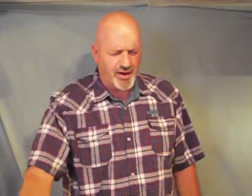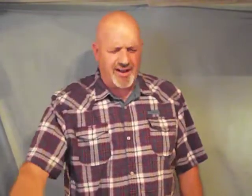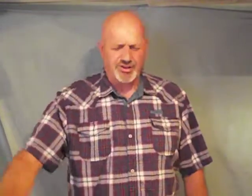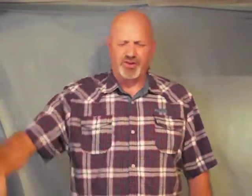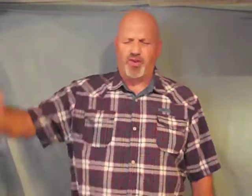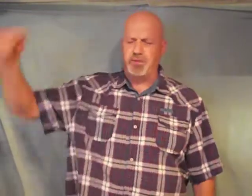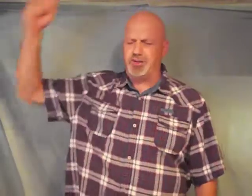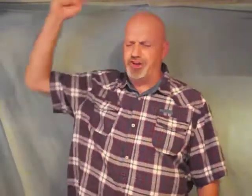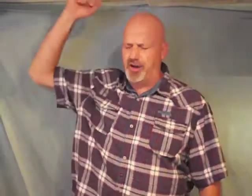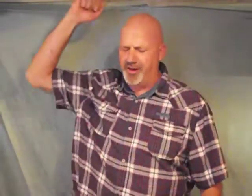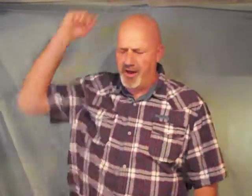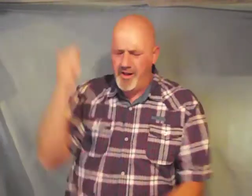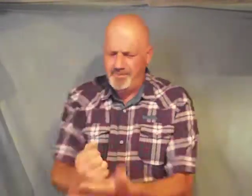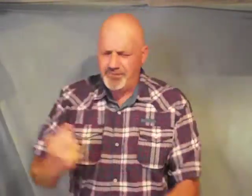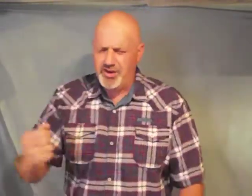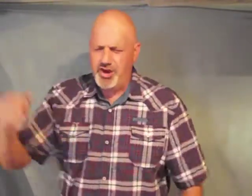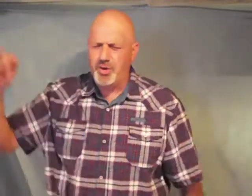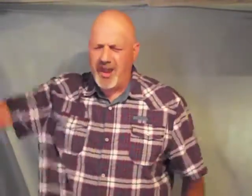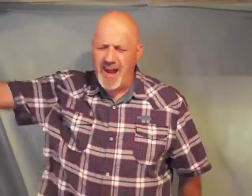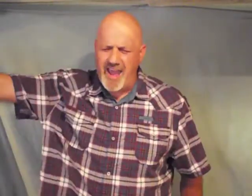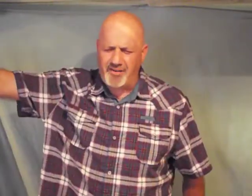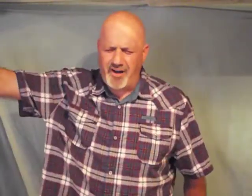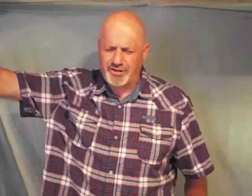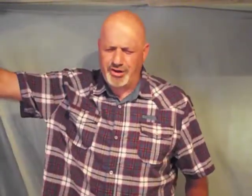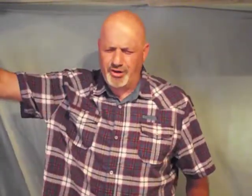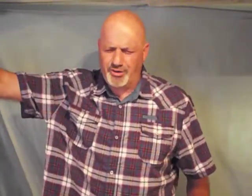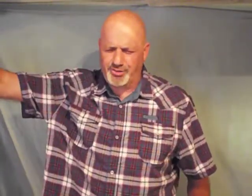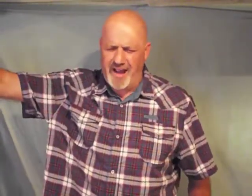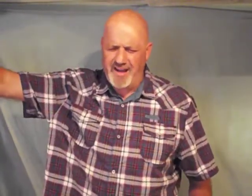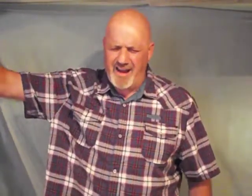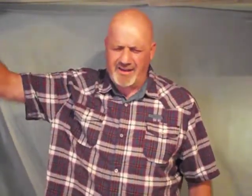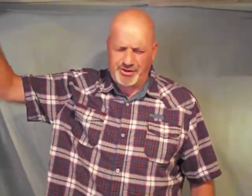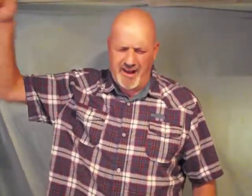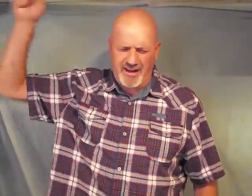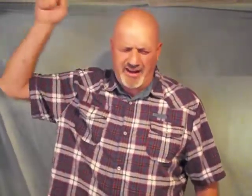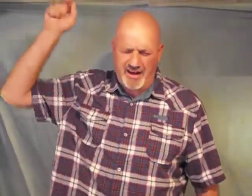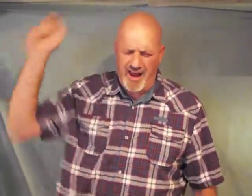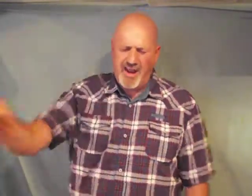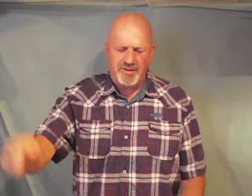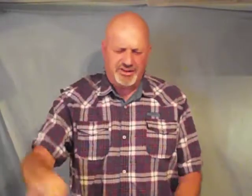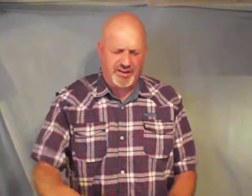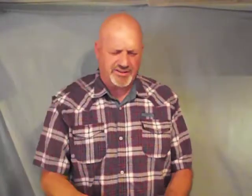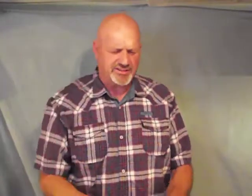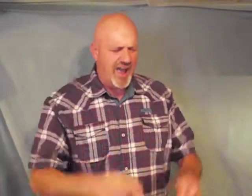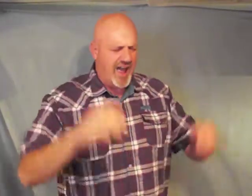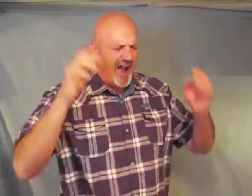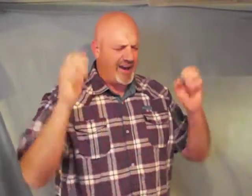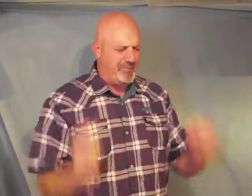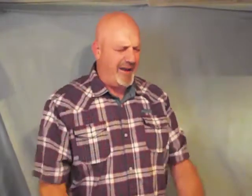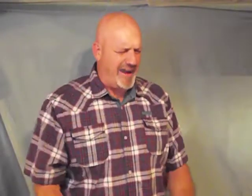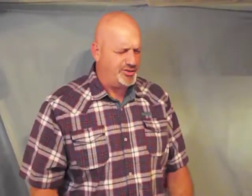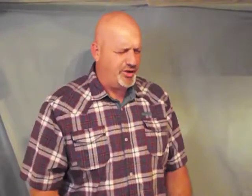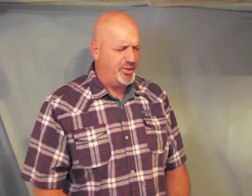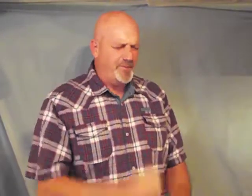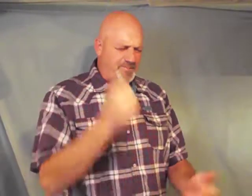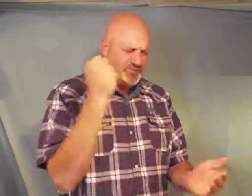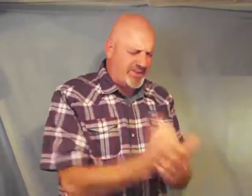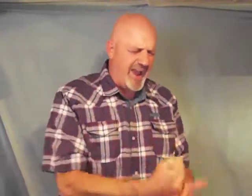clutches from our children you get out of our schools right now Satan in the name of Jesus I command you tear